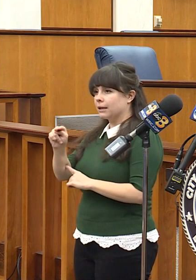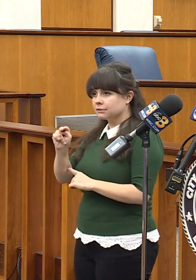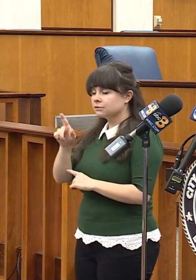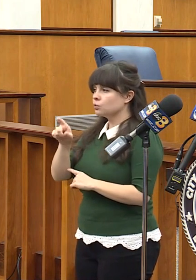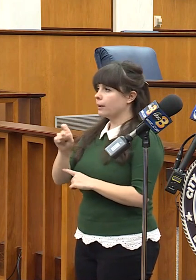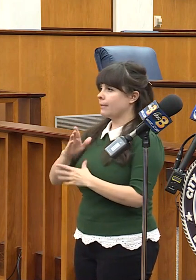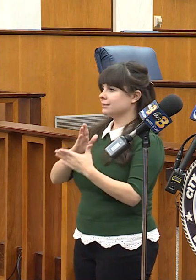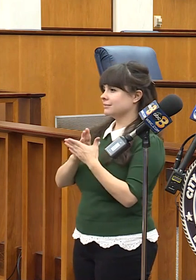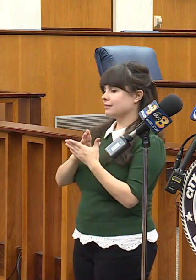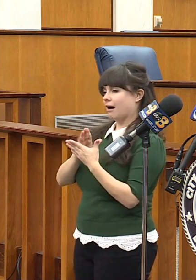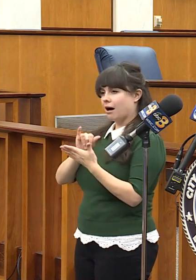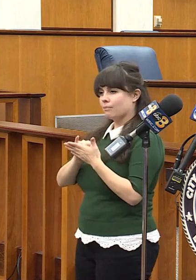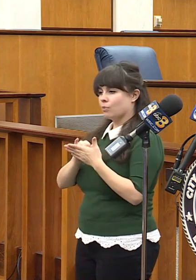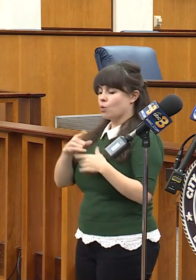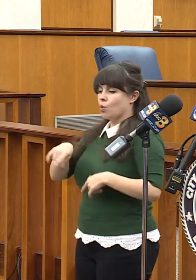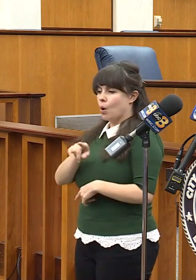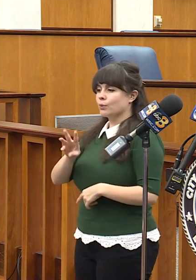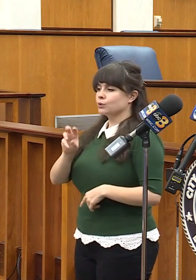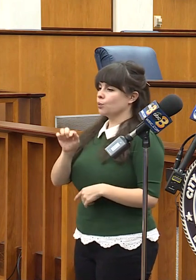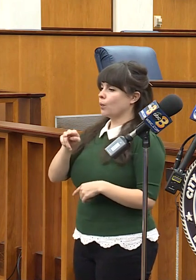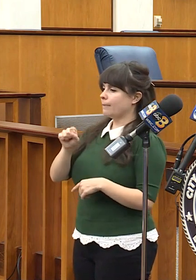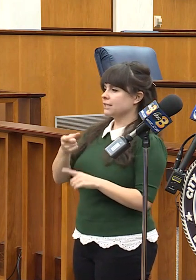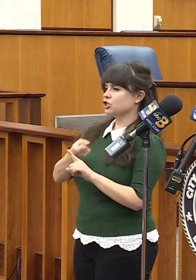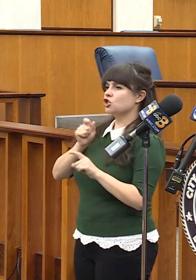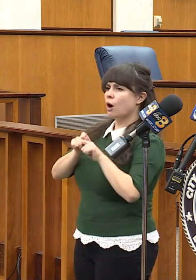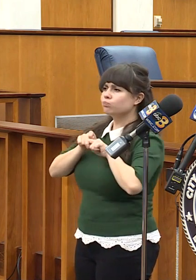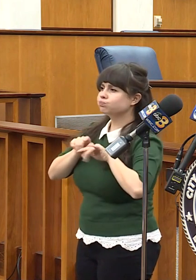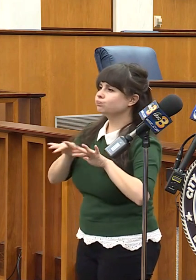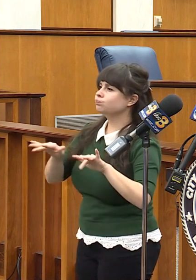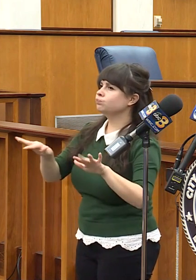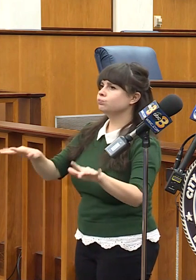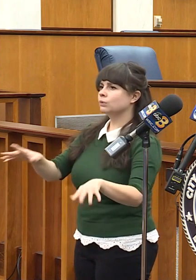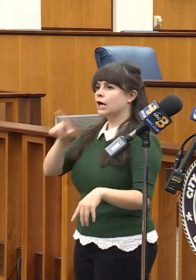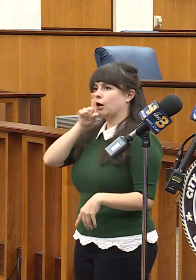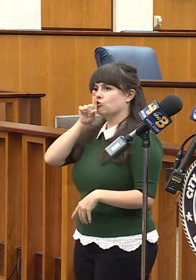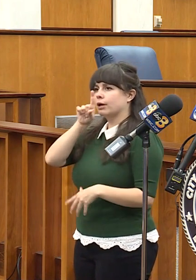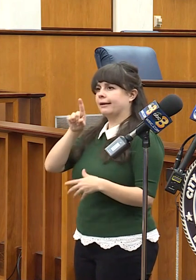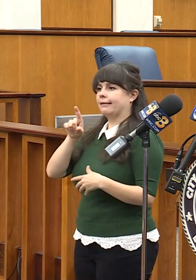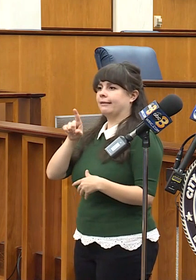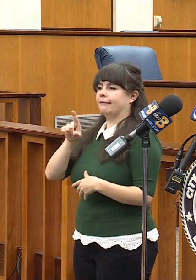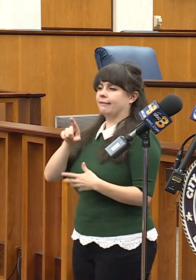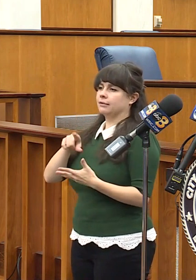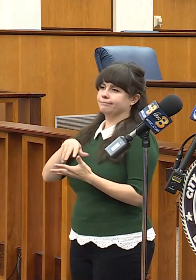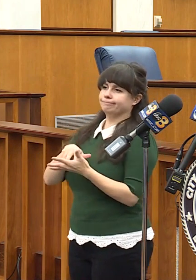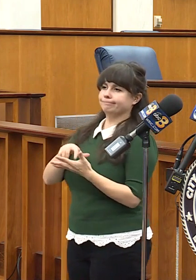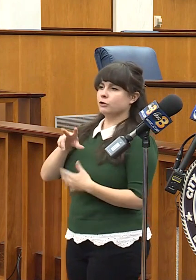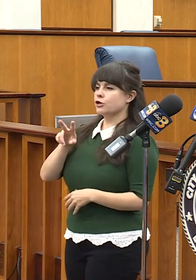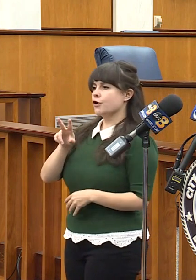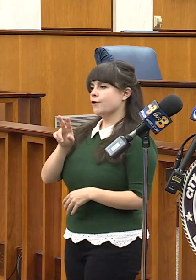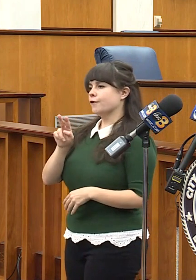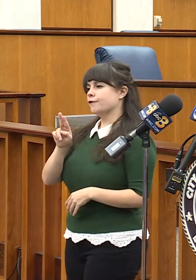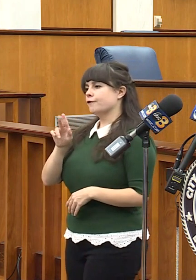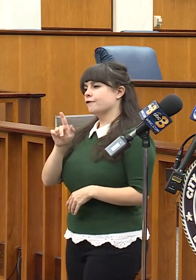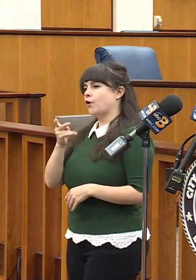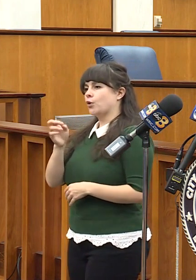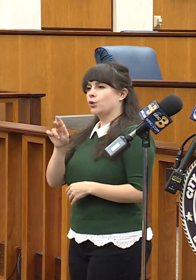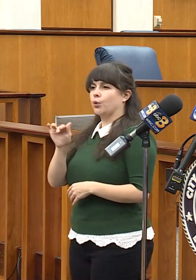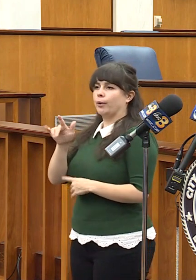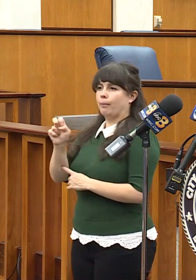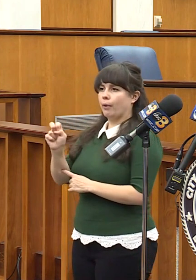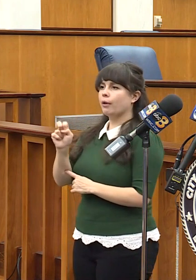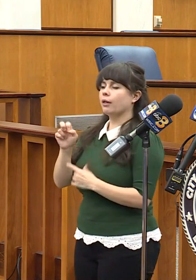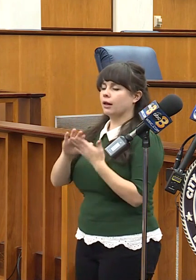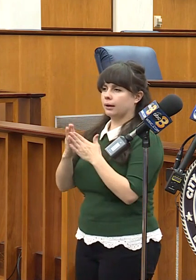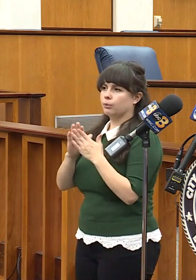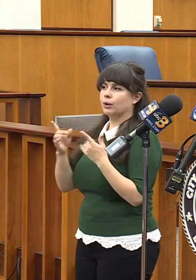of these weapons in our most vulnerable communities. And so I'm asking the General Assembly to